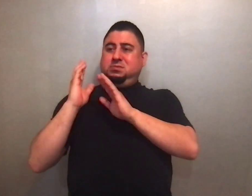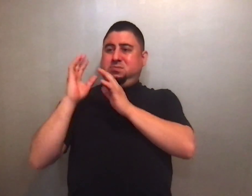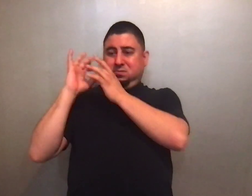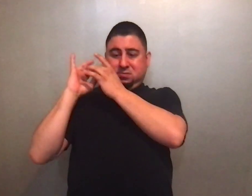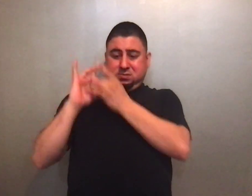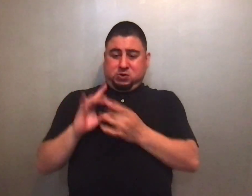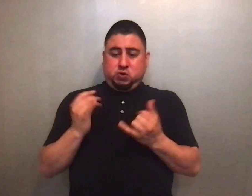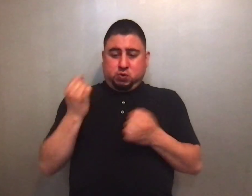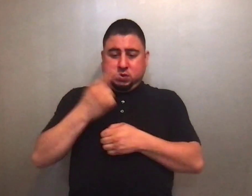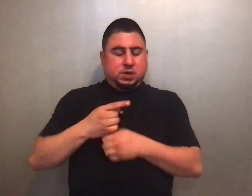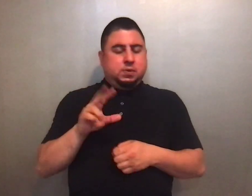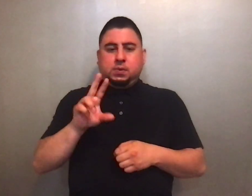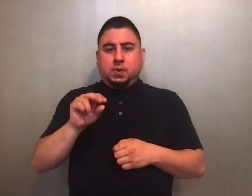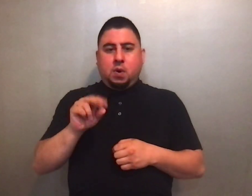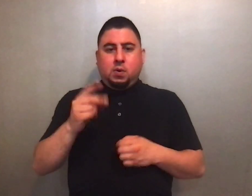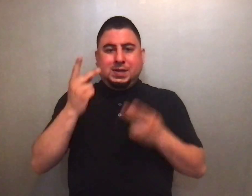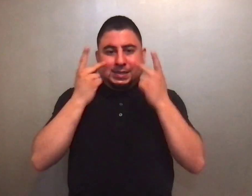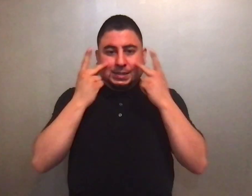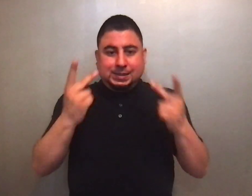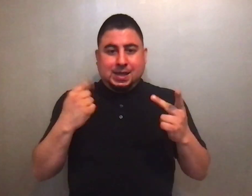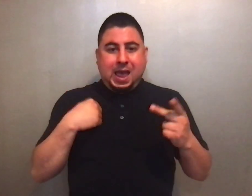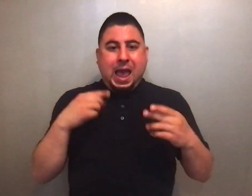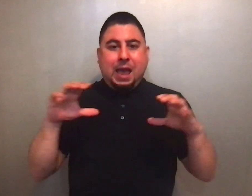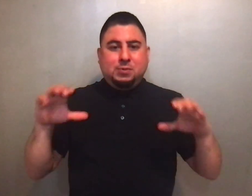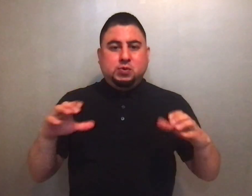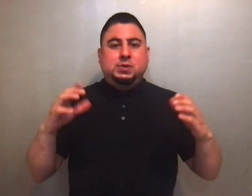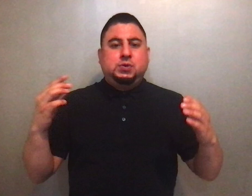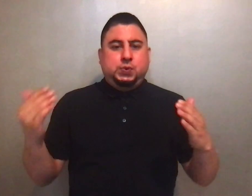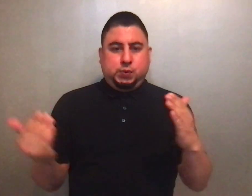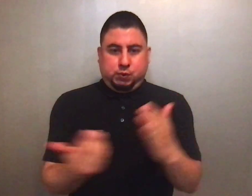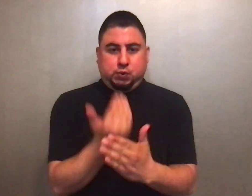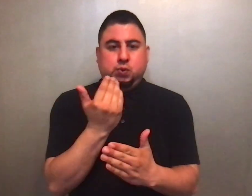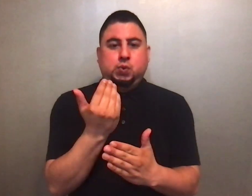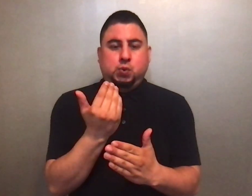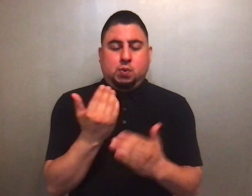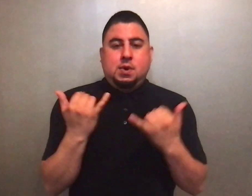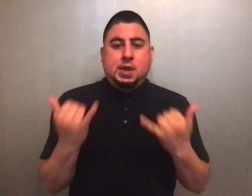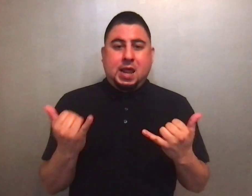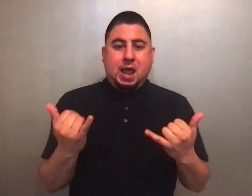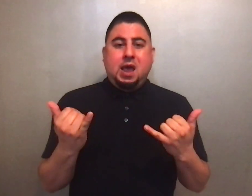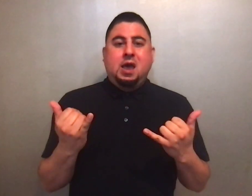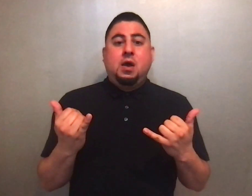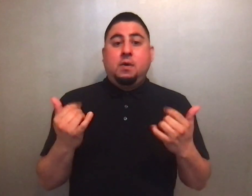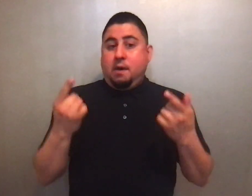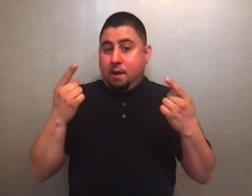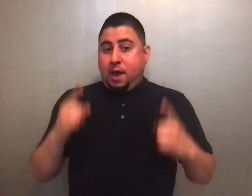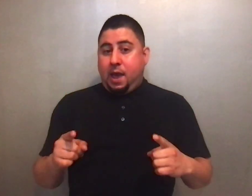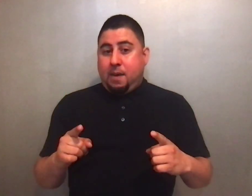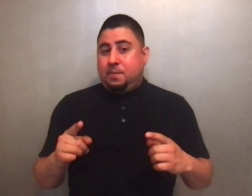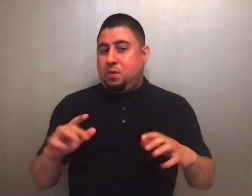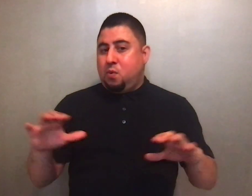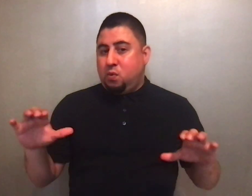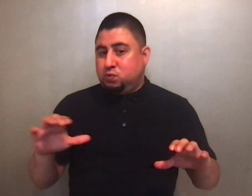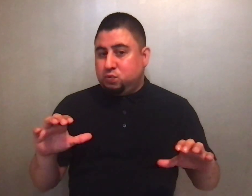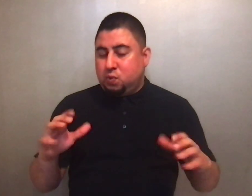See, I am doing something new. Now it springs forth, do you not perceive it?